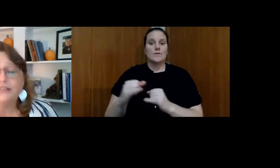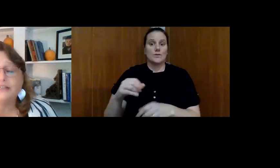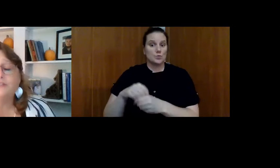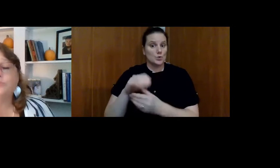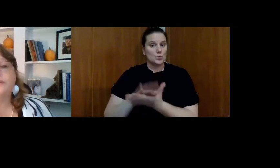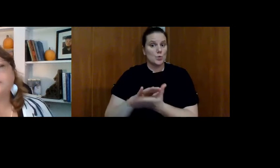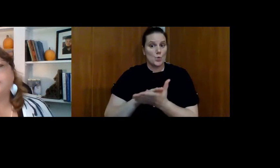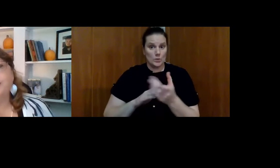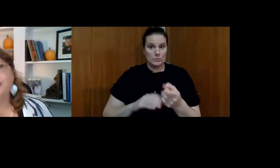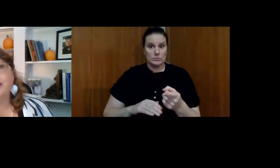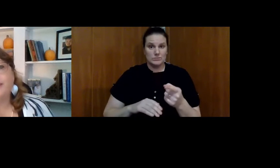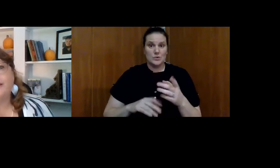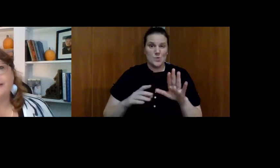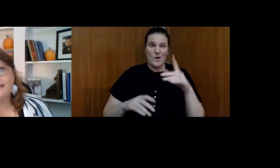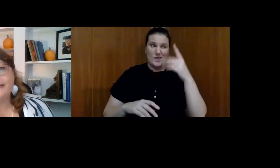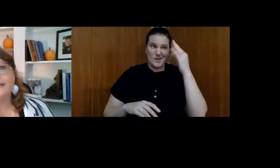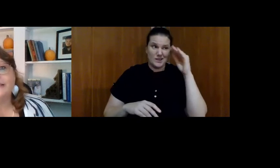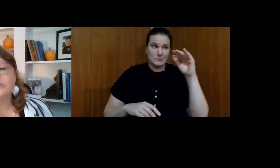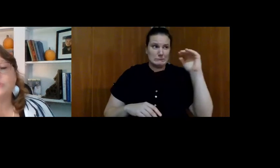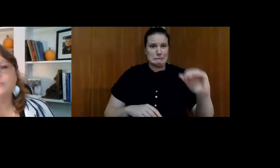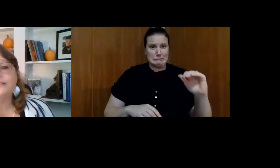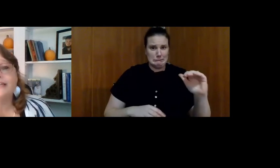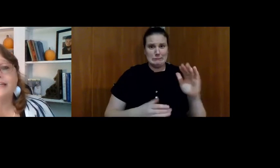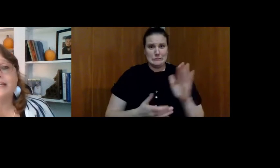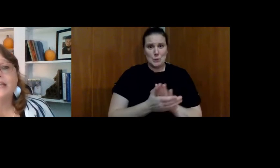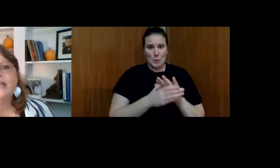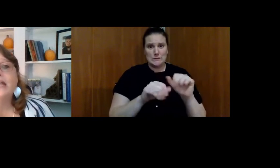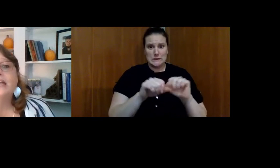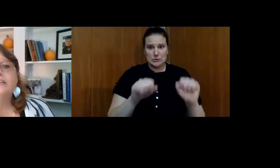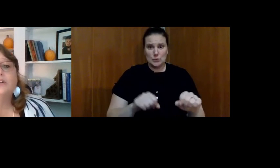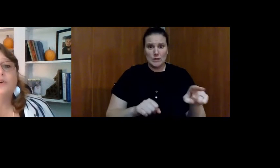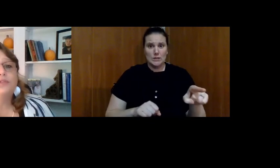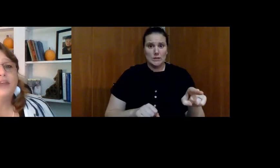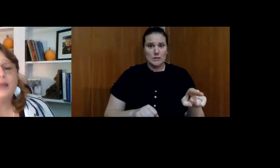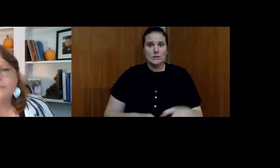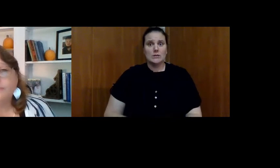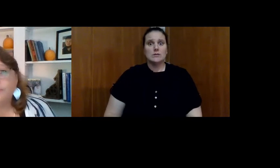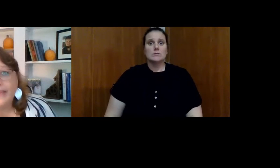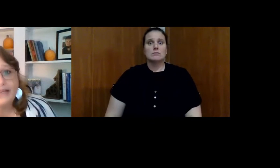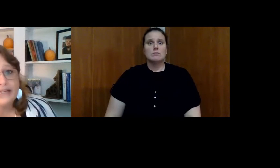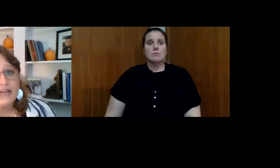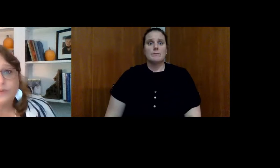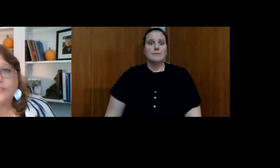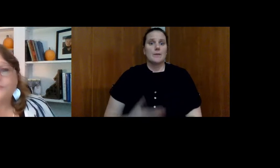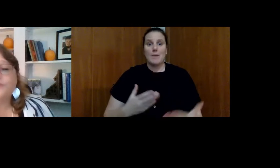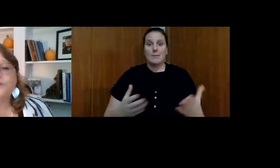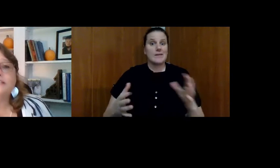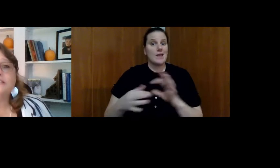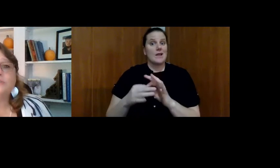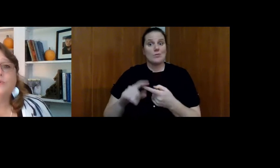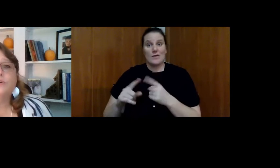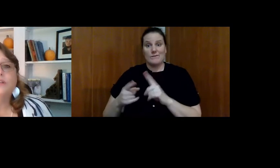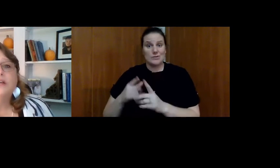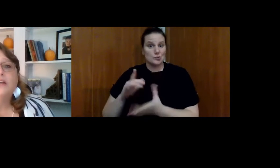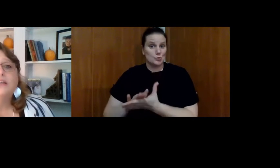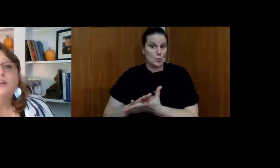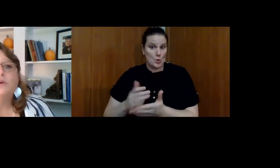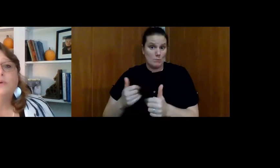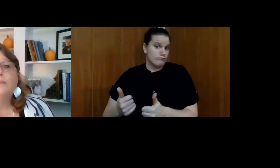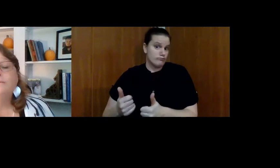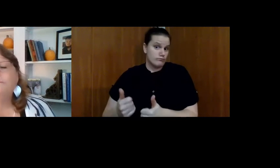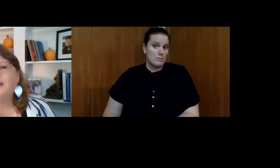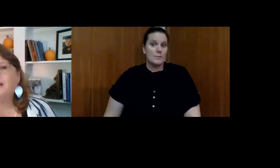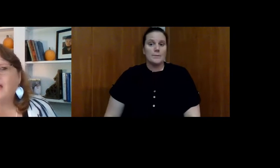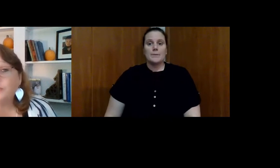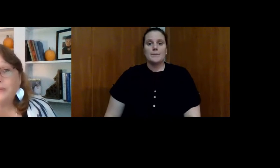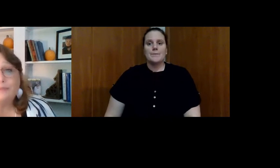school, the individual that you're thinking about is still in the school setting. You know, they may connect with their friends at school, you